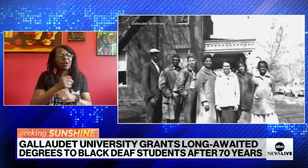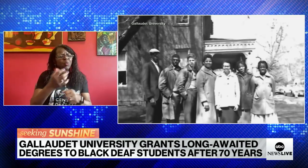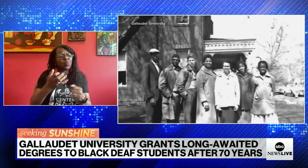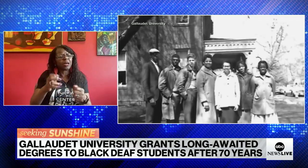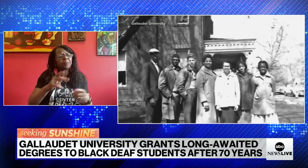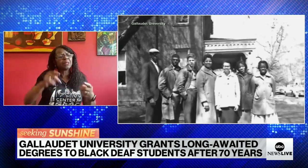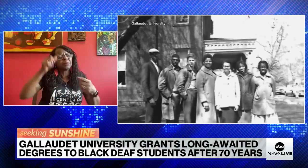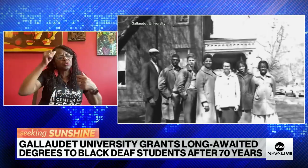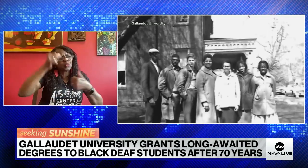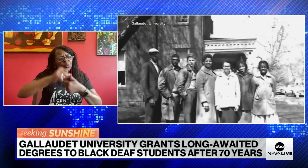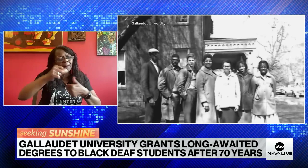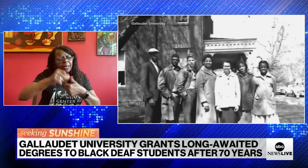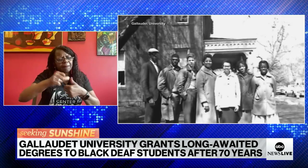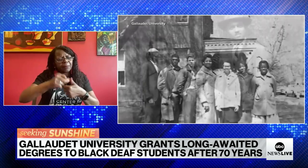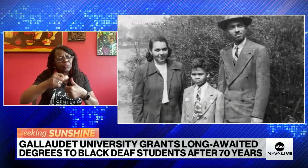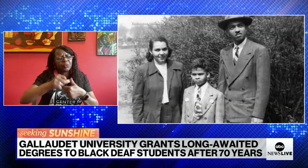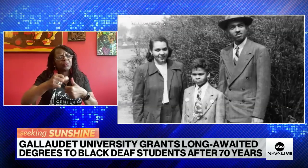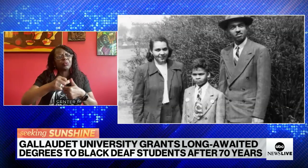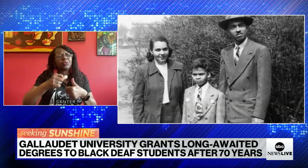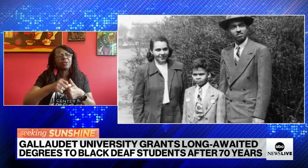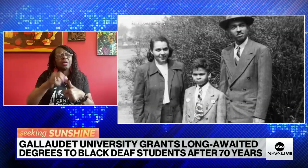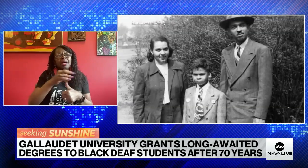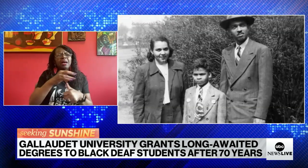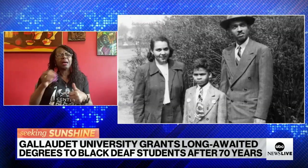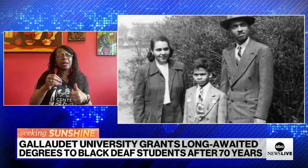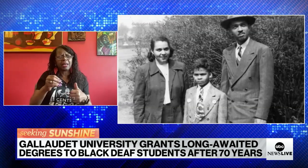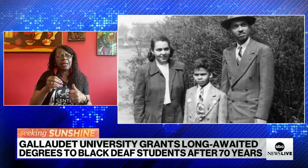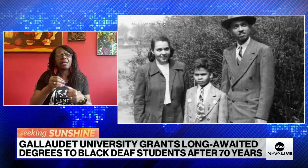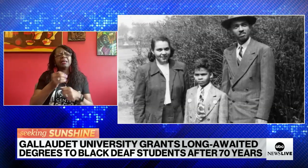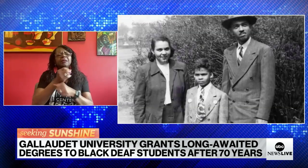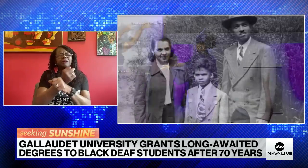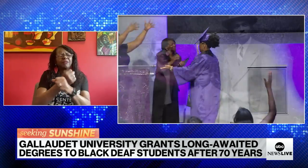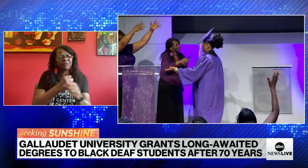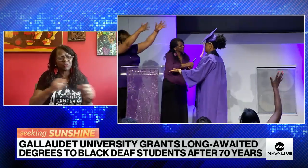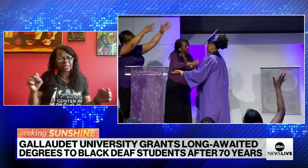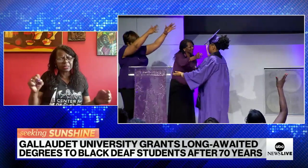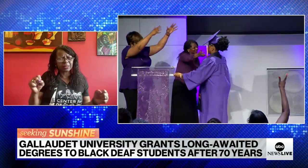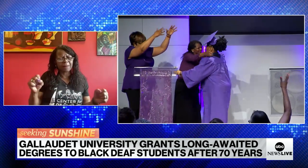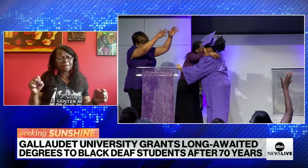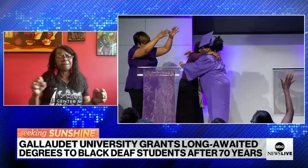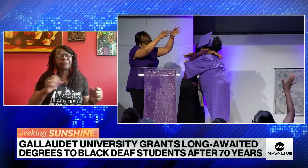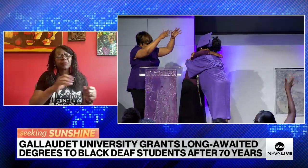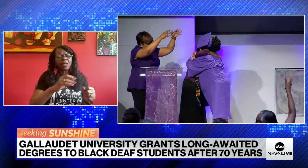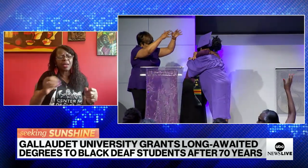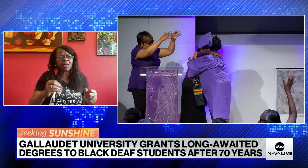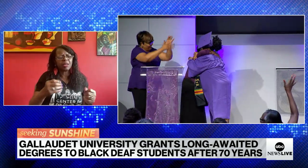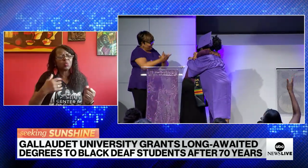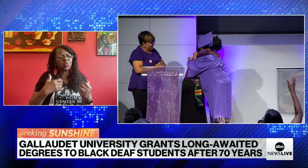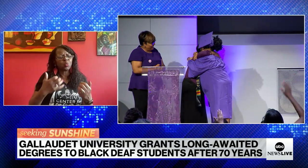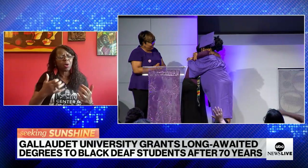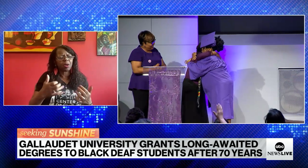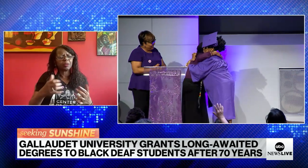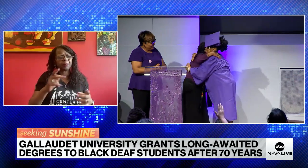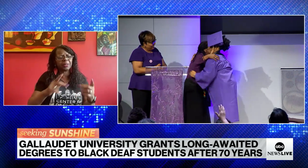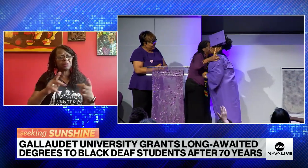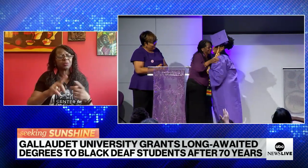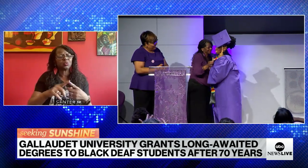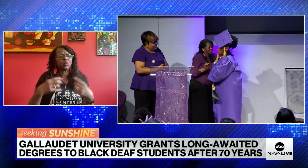And furthermore, we're fighting to make sure that people remember this. And it's critical to recognize the